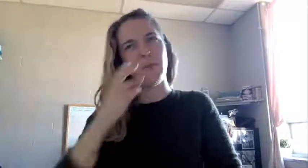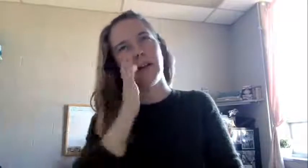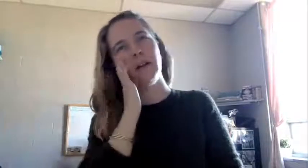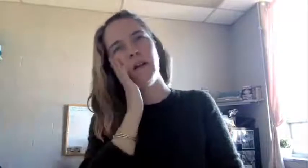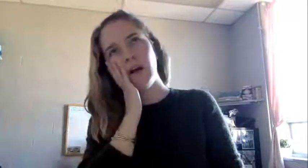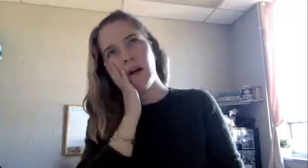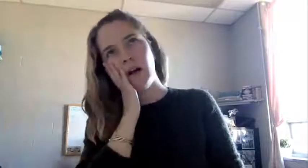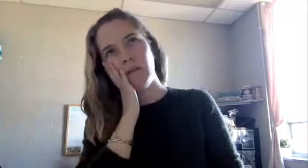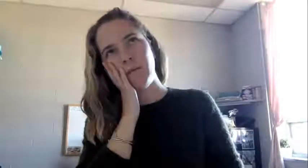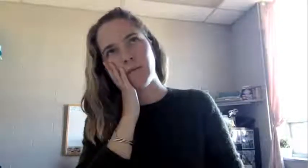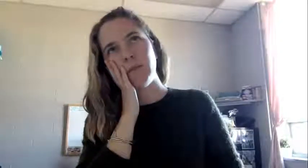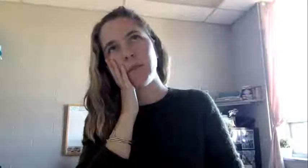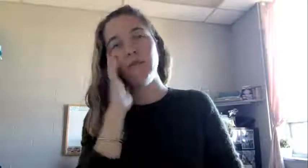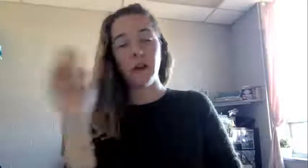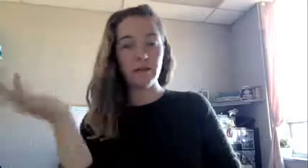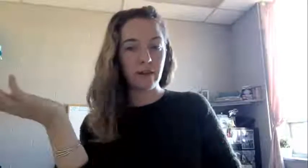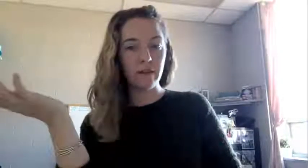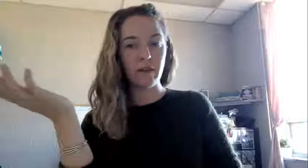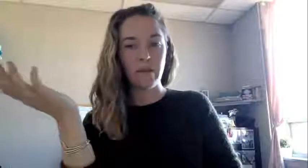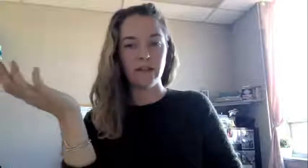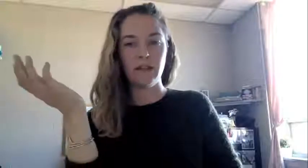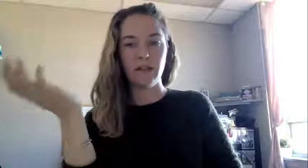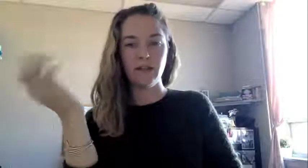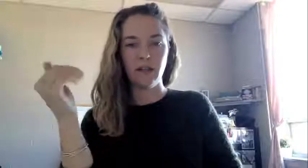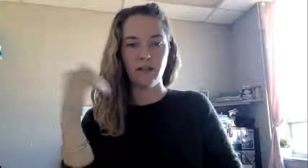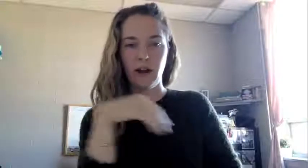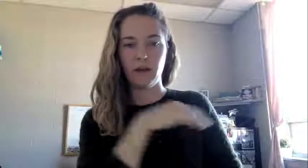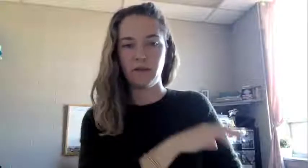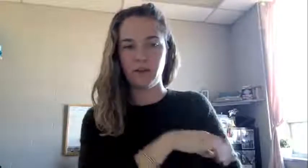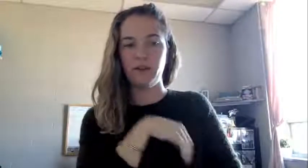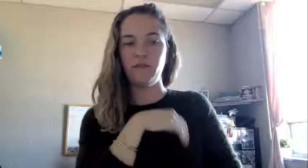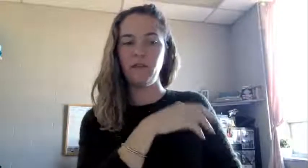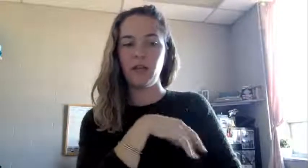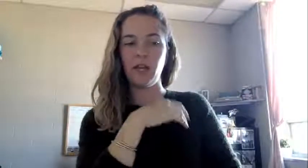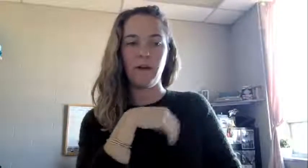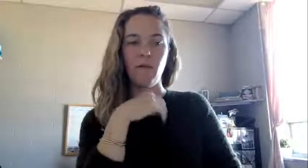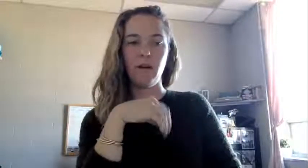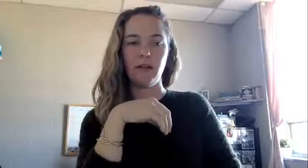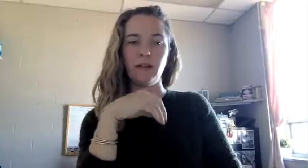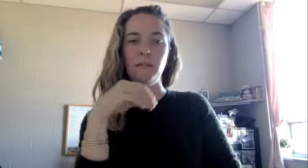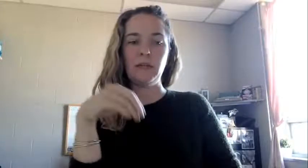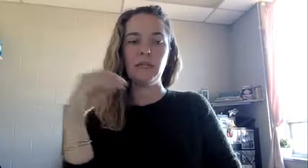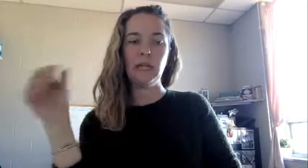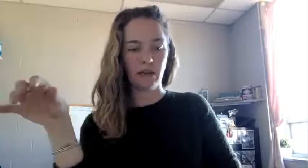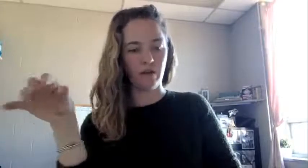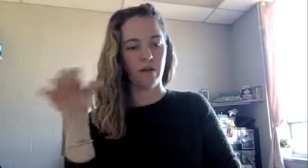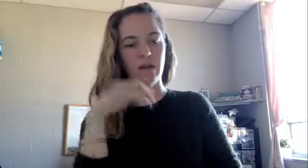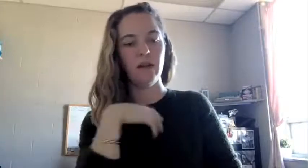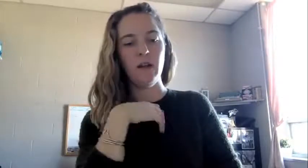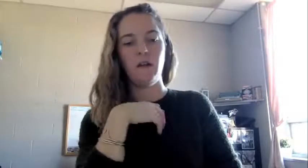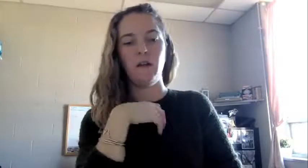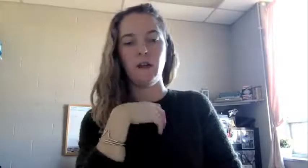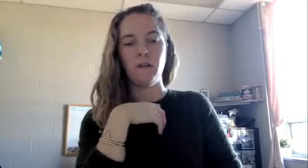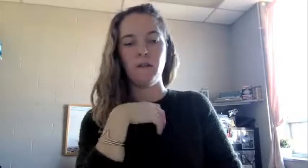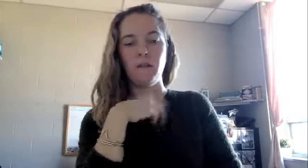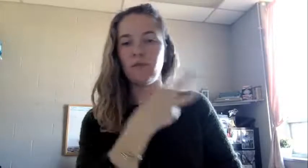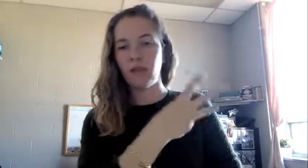point. But so generally, if somebody is in a tenure track position, if they're thinking about wanting to be tenured, there are going to be three